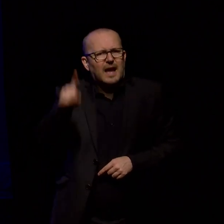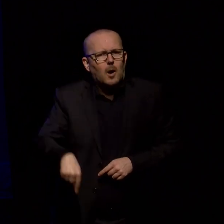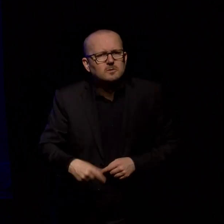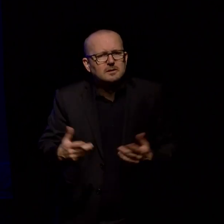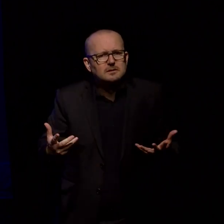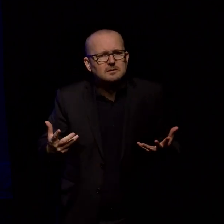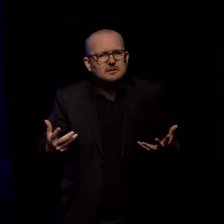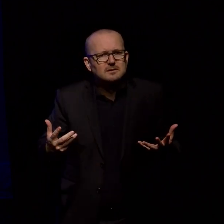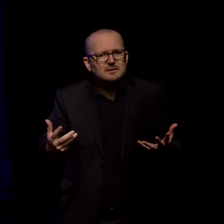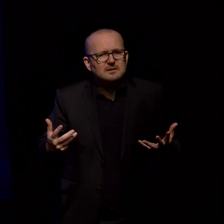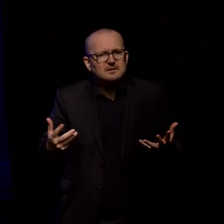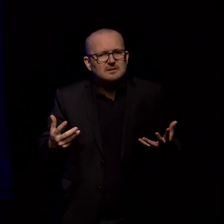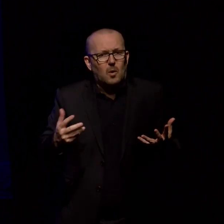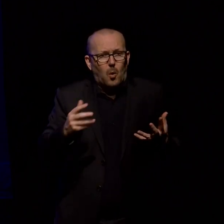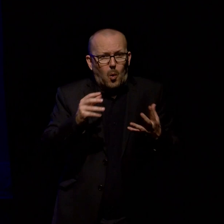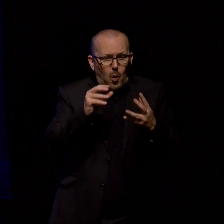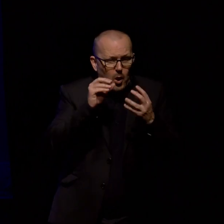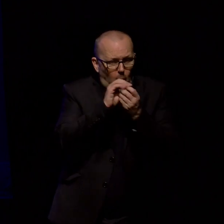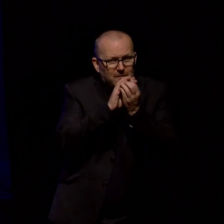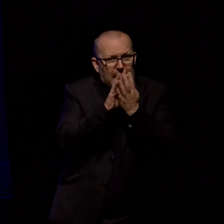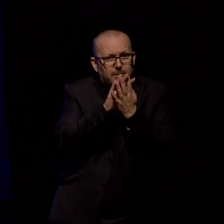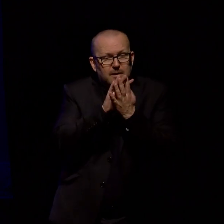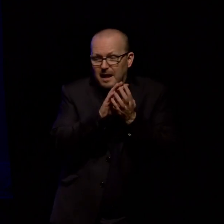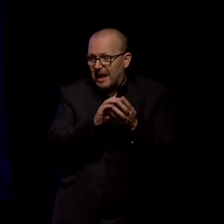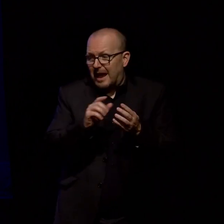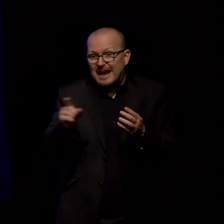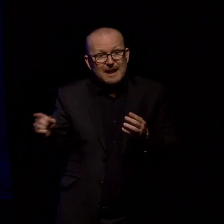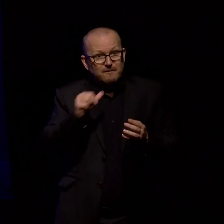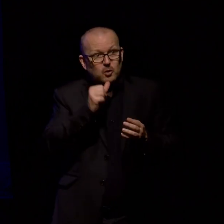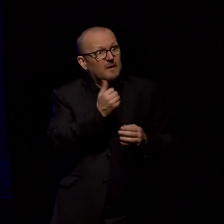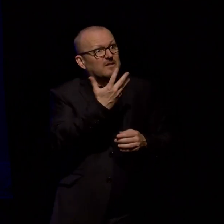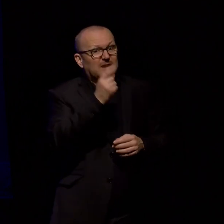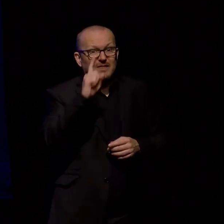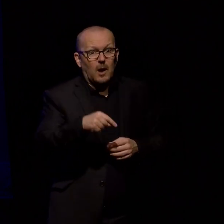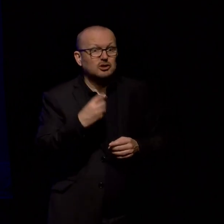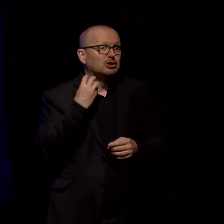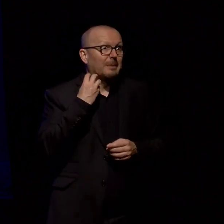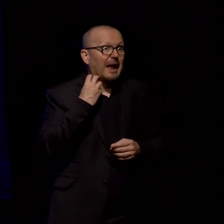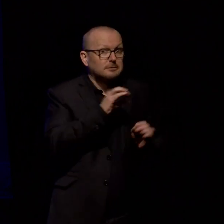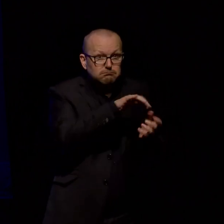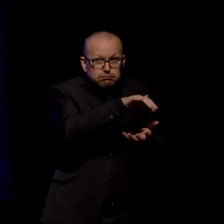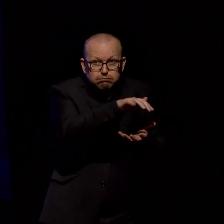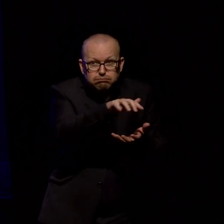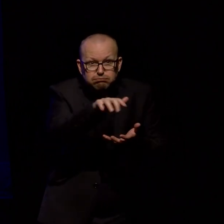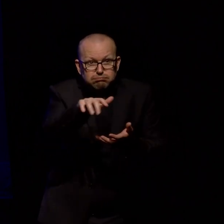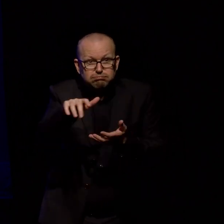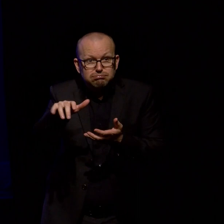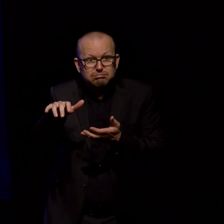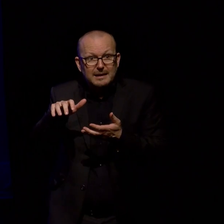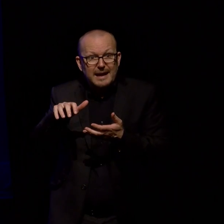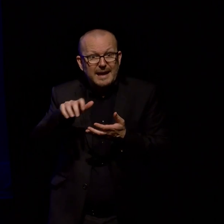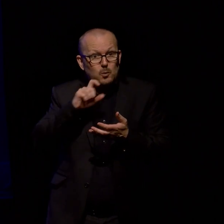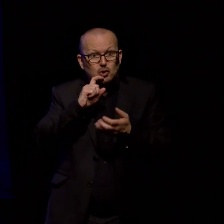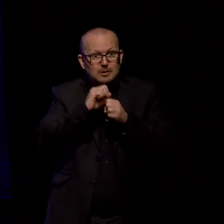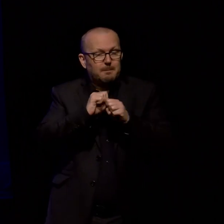jammed together so that almost nothing can be seen on the base map and it's just this solid multicolored mass